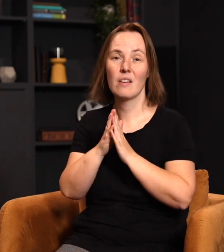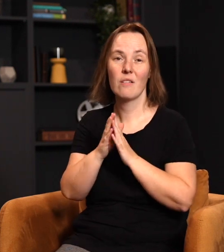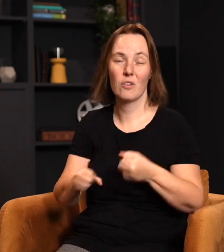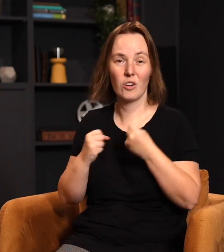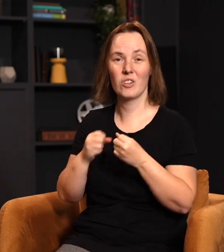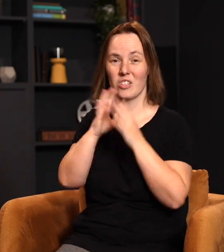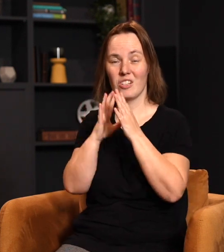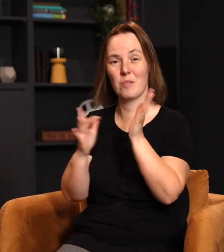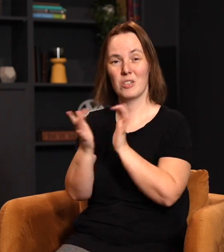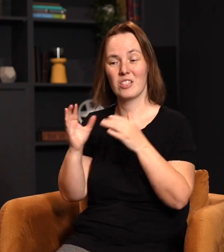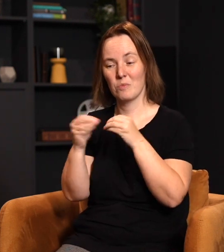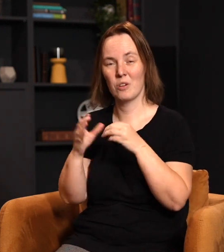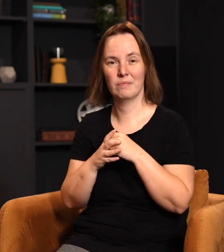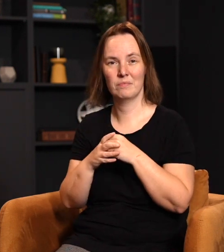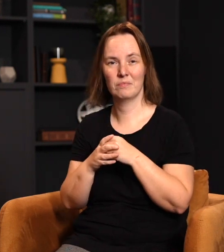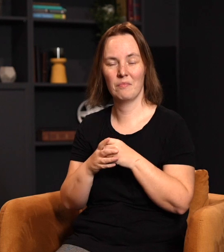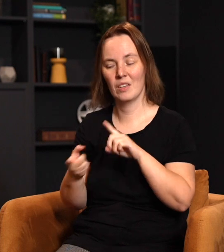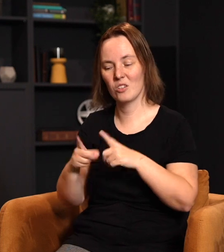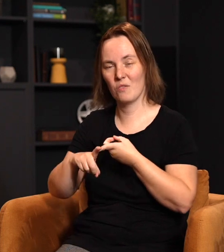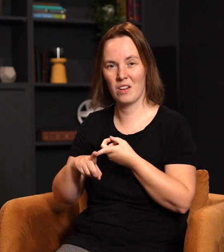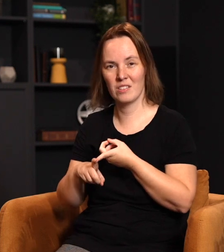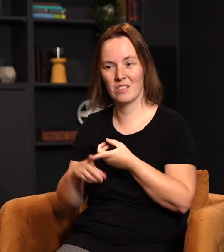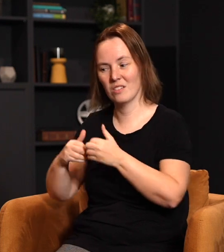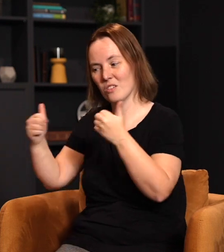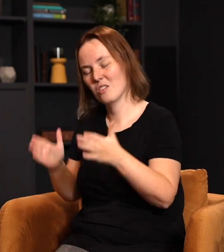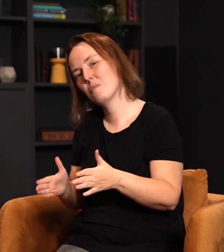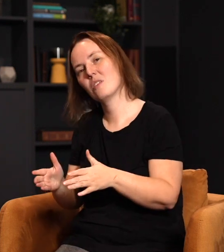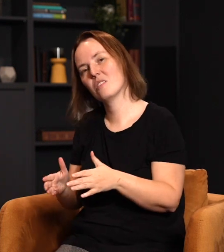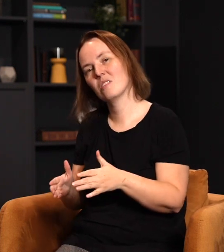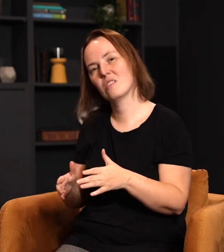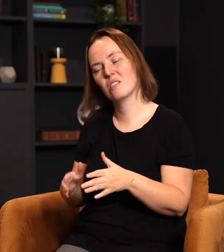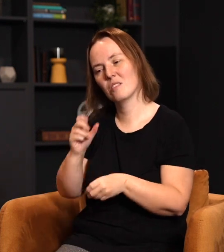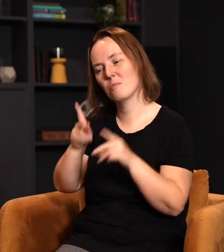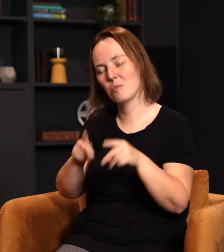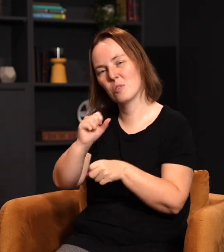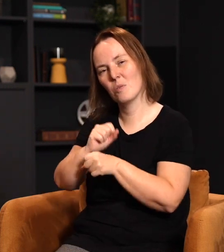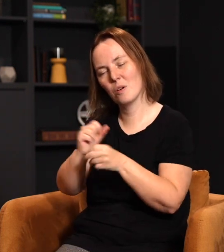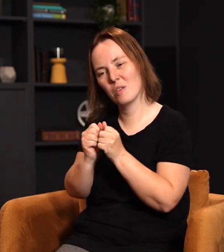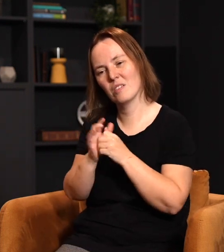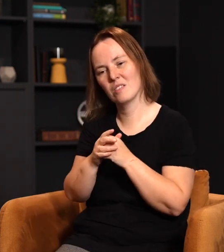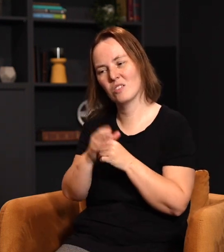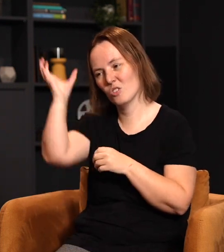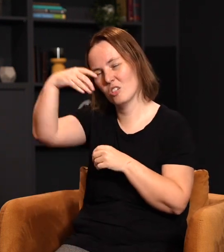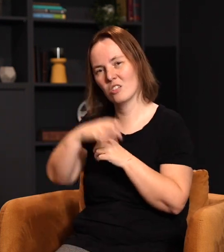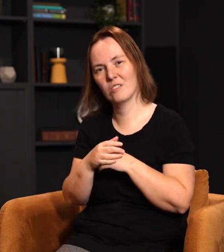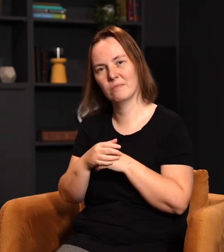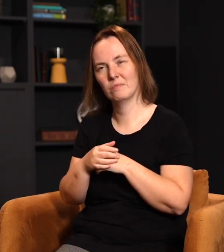for courage to talk about Jesus more to your friends, to your neighbors, to your coworkers, to strangers, whoever it may be. I was so